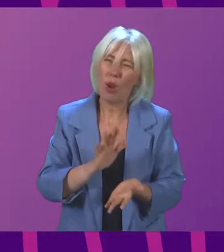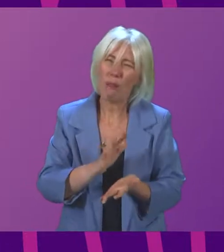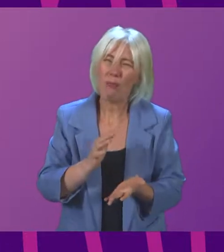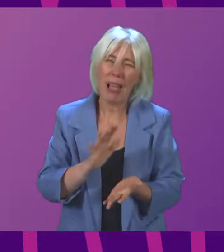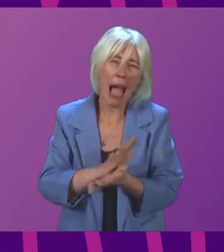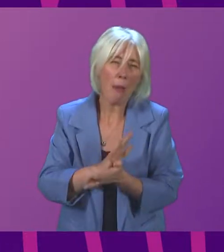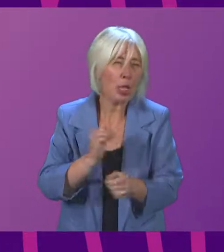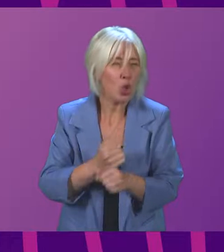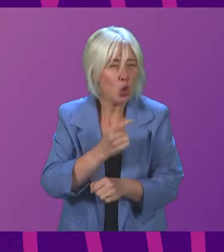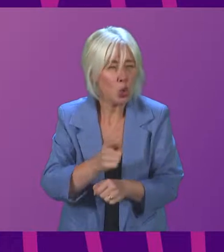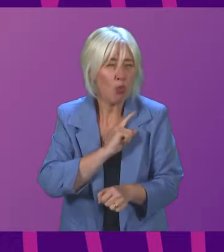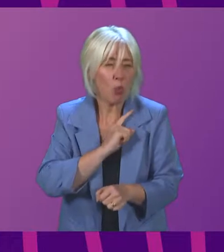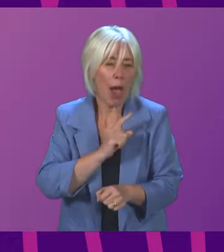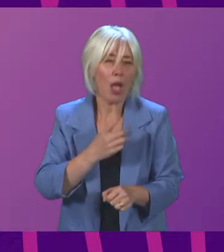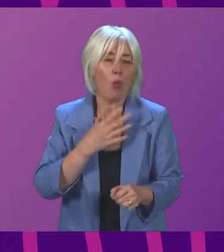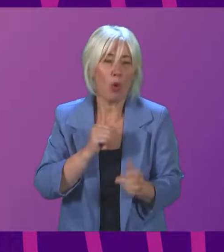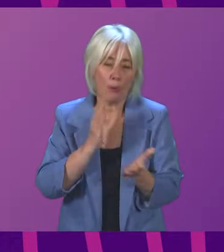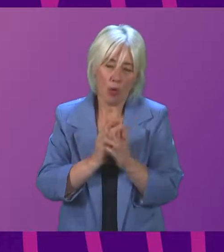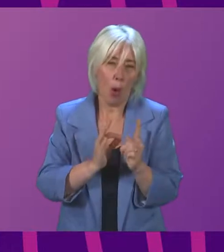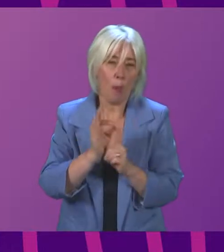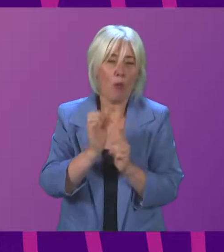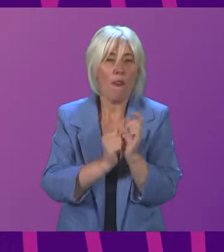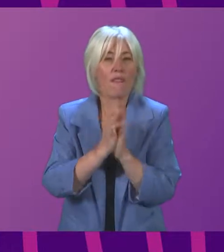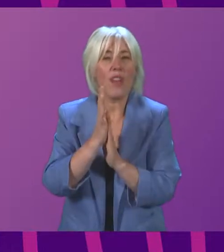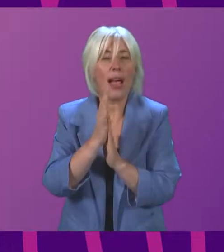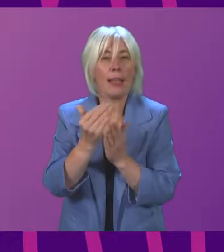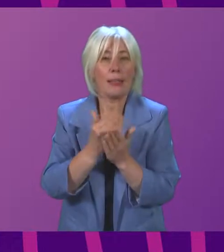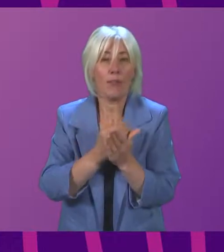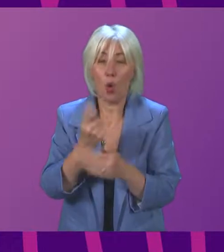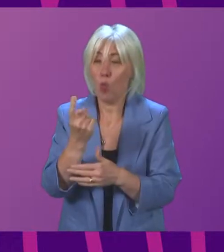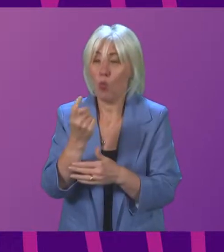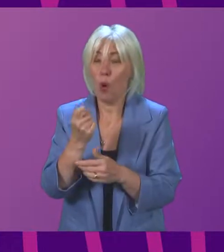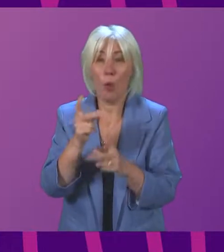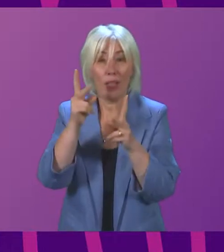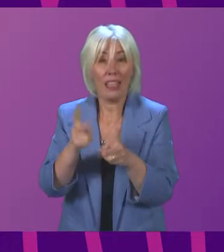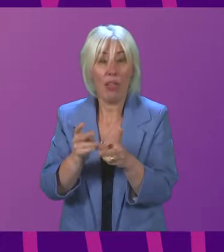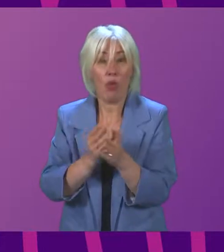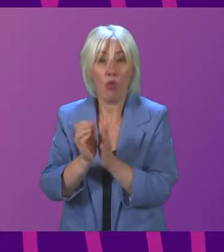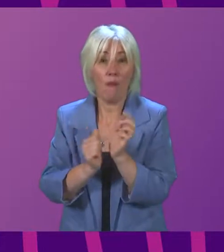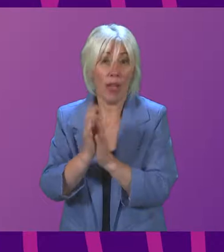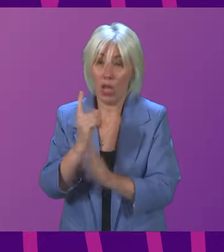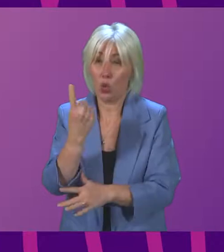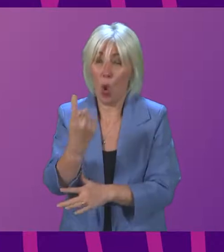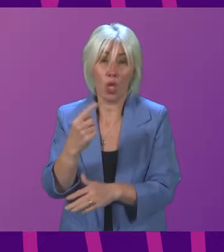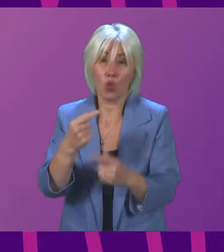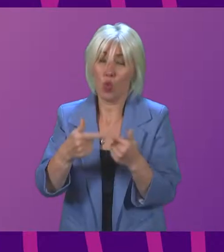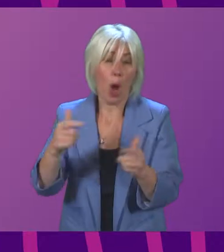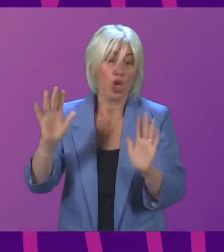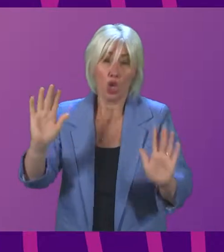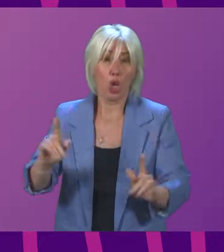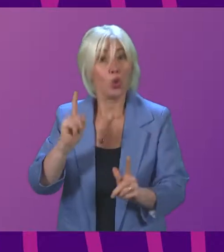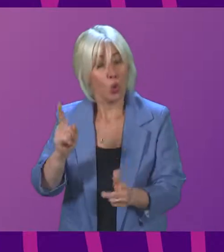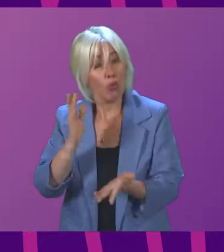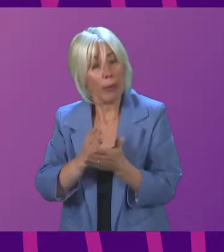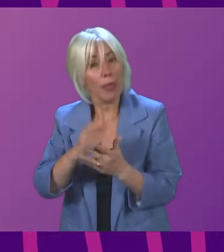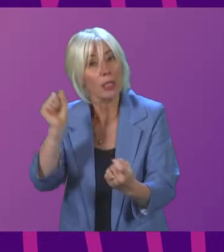the end of the day, this is about improving fire safety. One death from a fire in Scotland's homes is one too many. So this is important